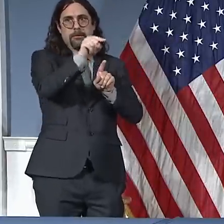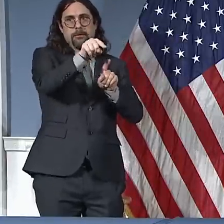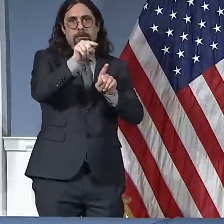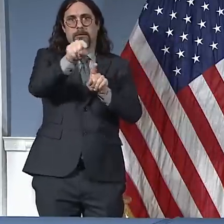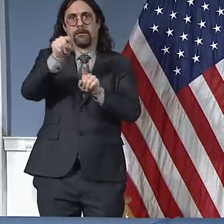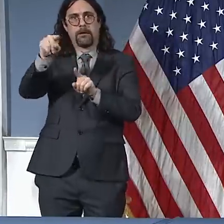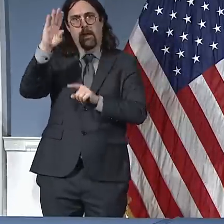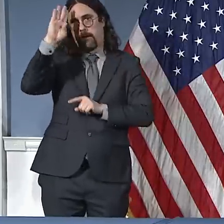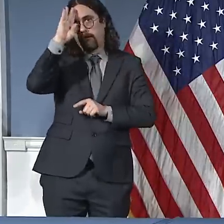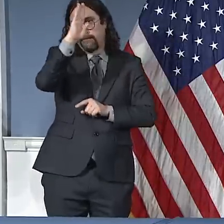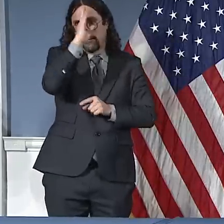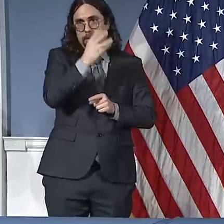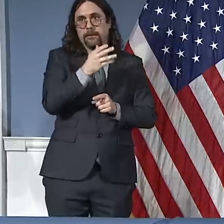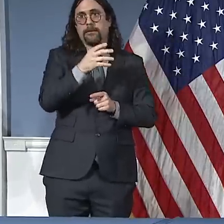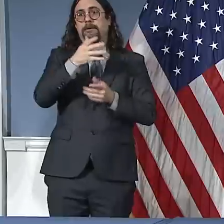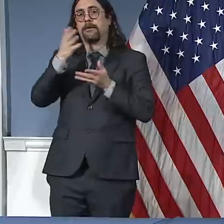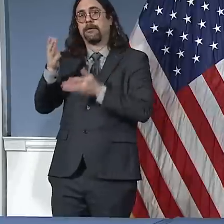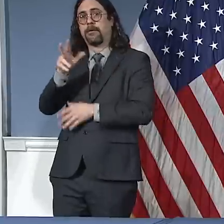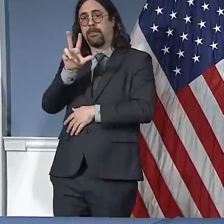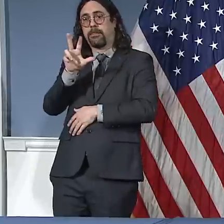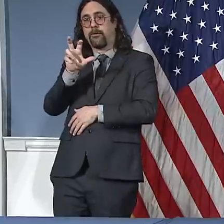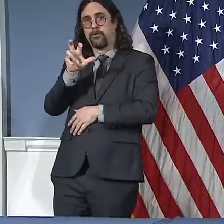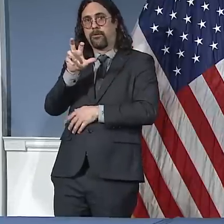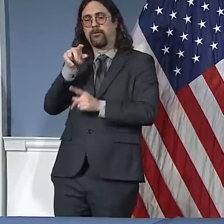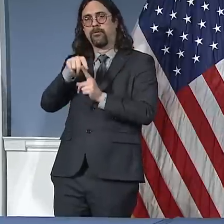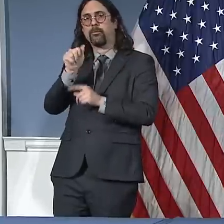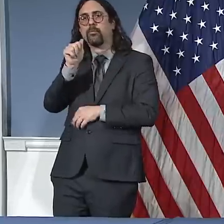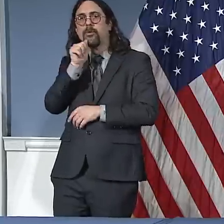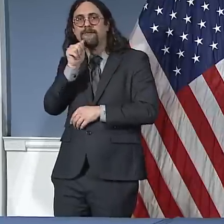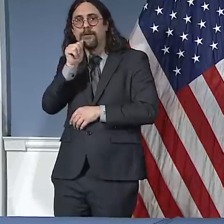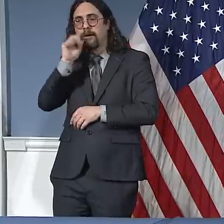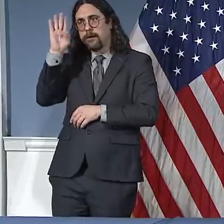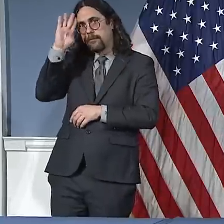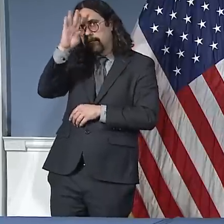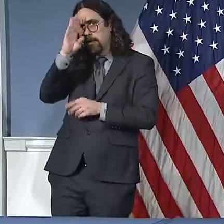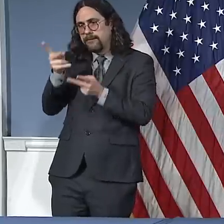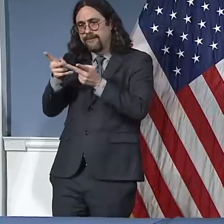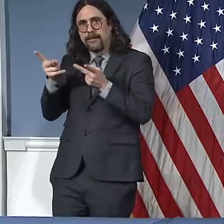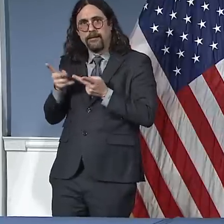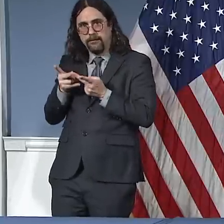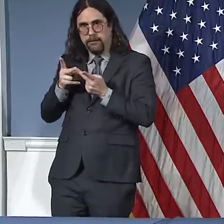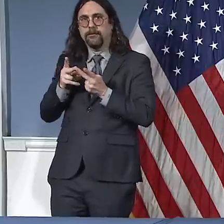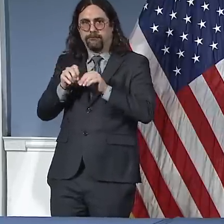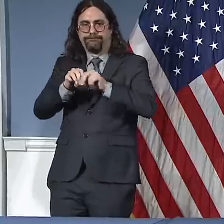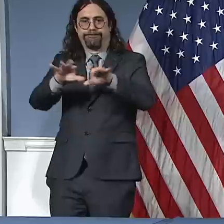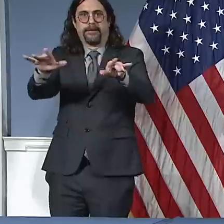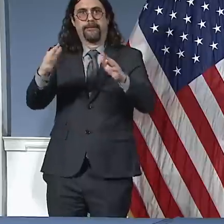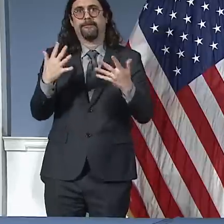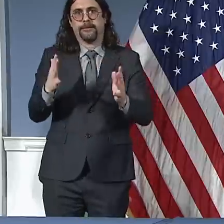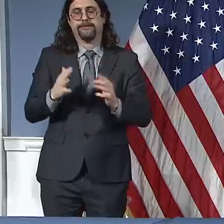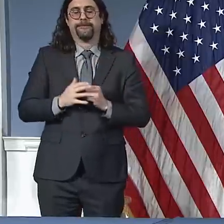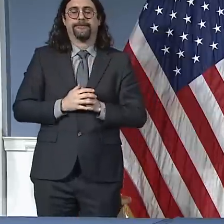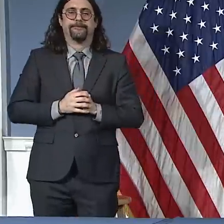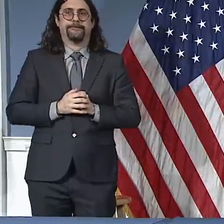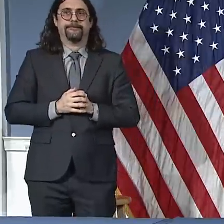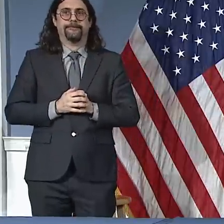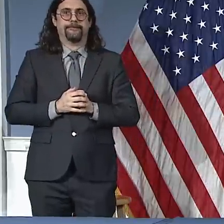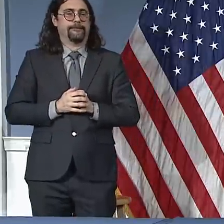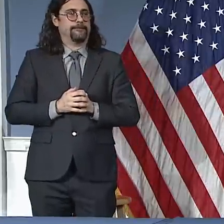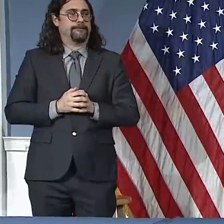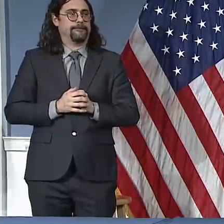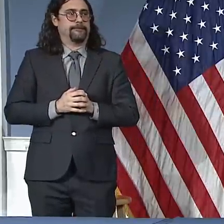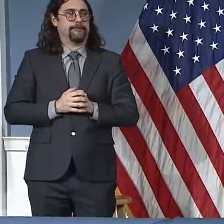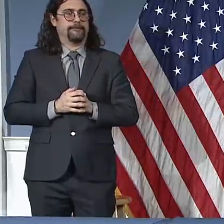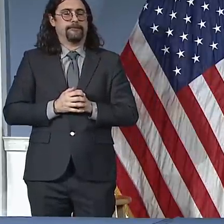the city to make sure that no hospital gets into that awful situation that I just described where they need a ventilator